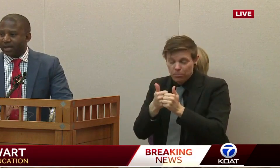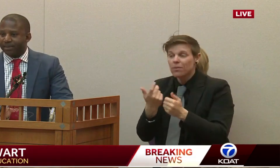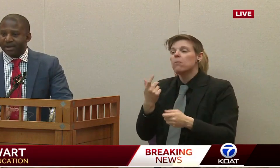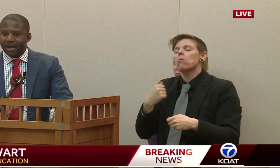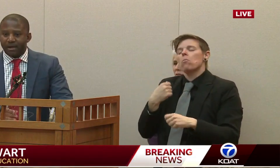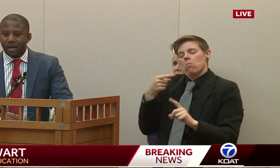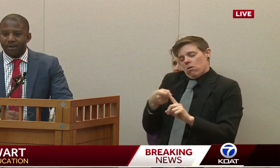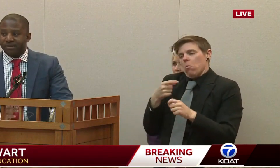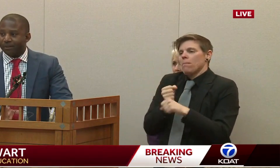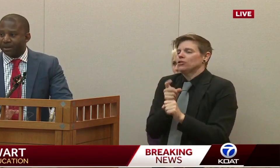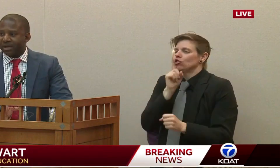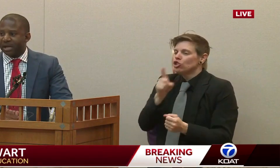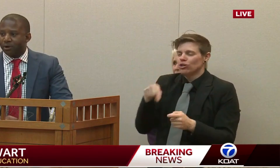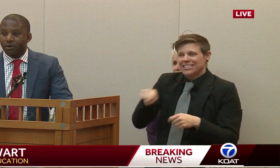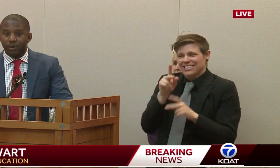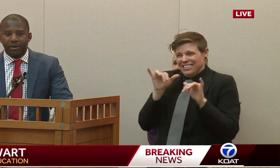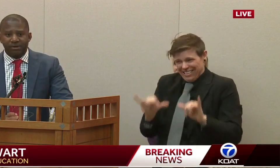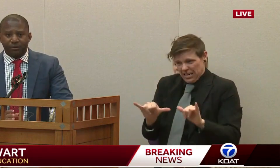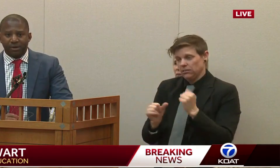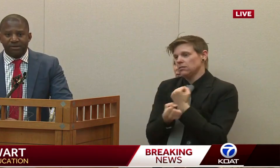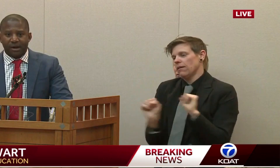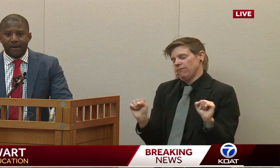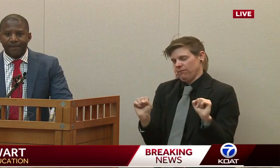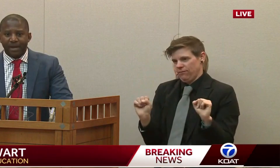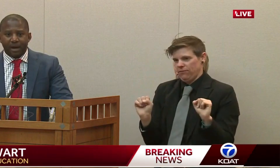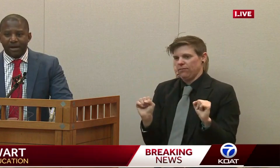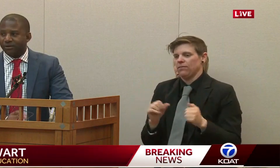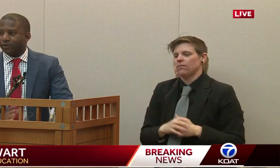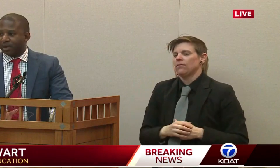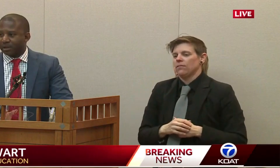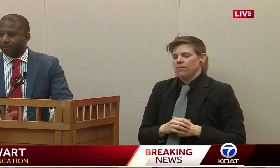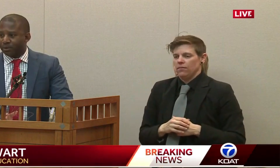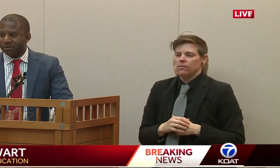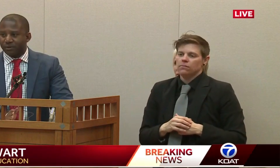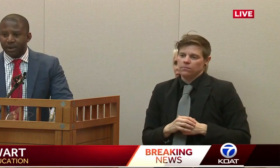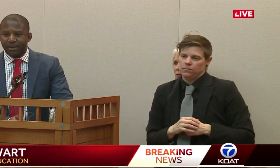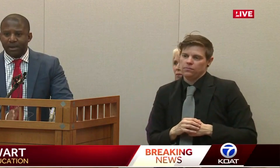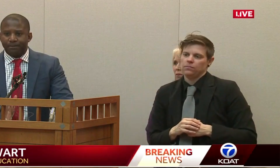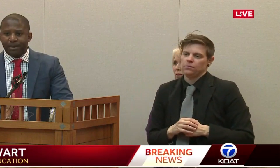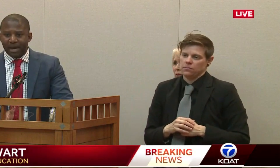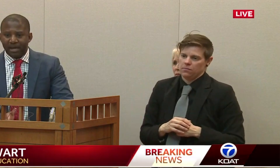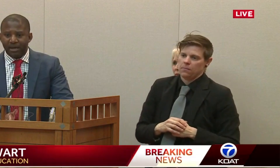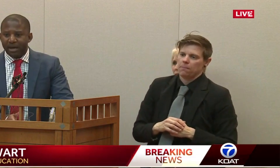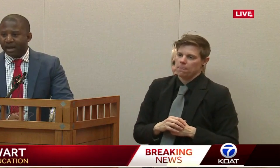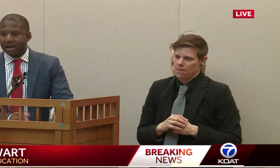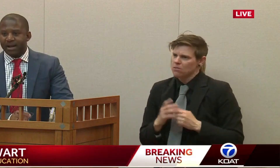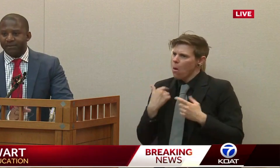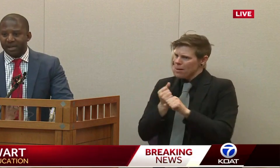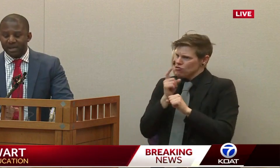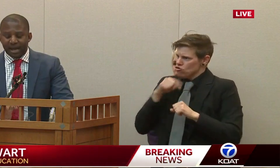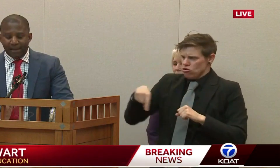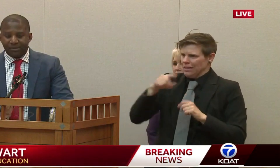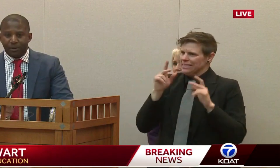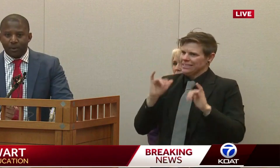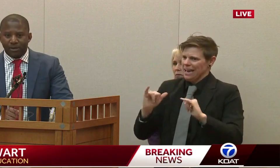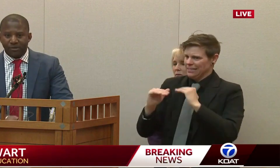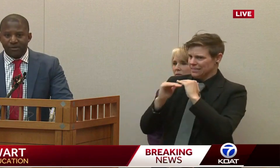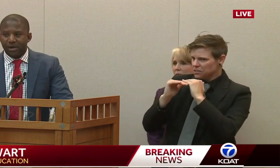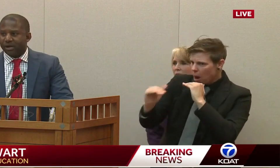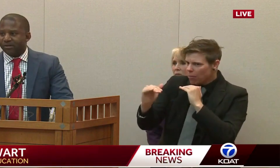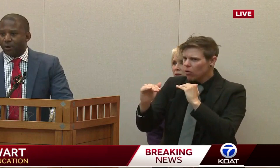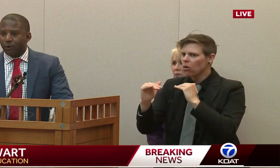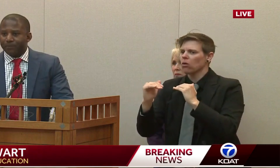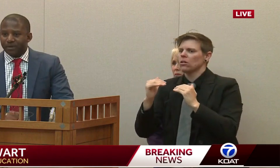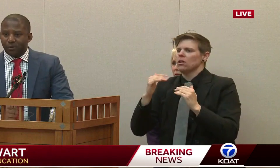we are keeping that economic stability in our communities during this time is critically important. So keeping them paid and not having any gaps in their